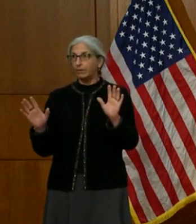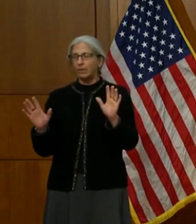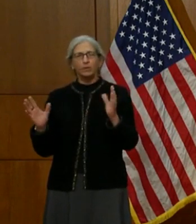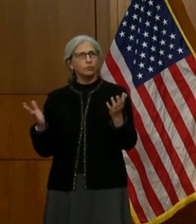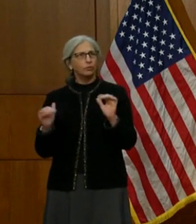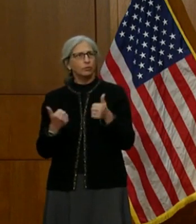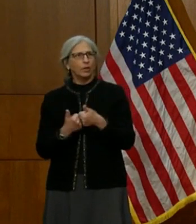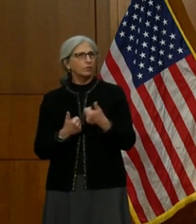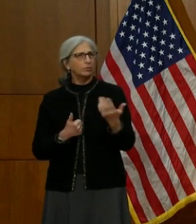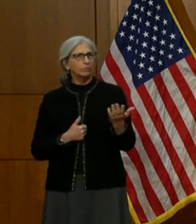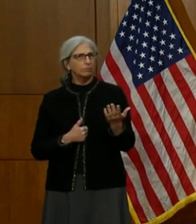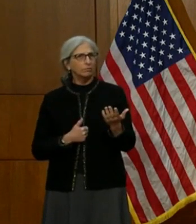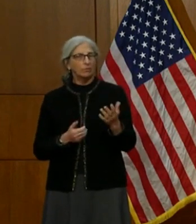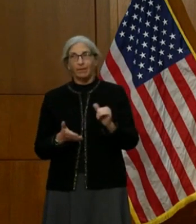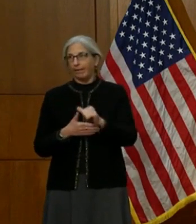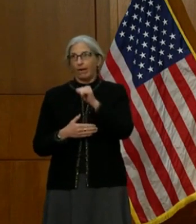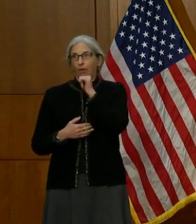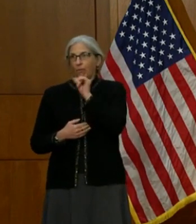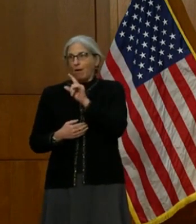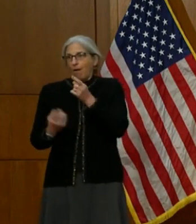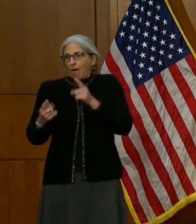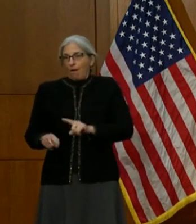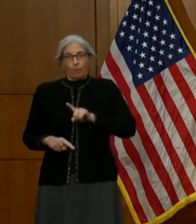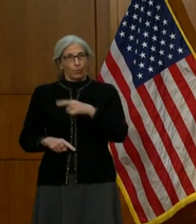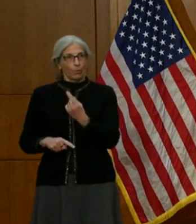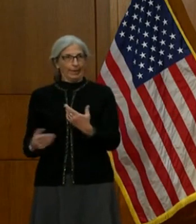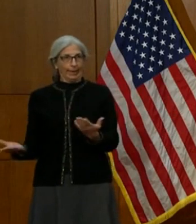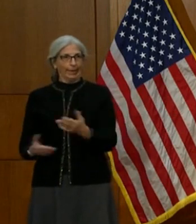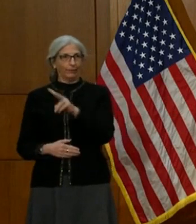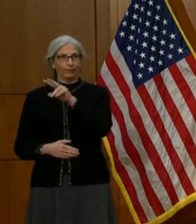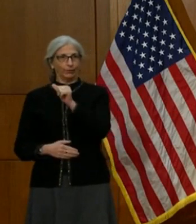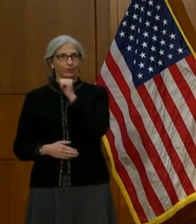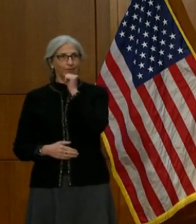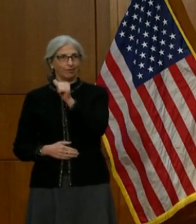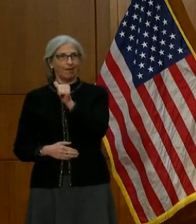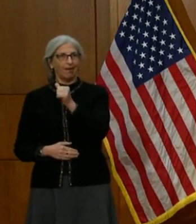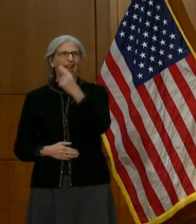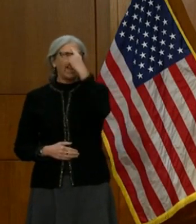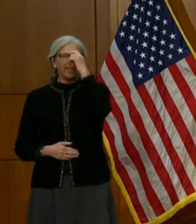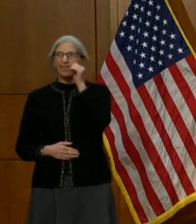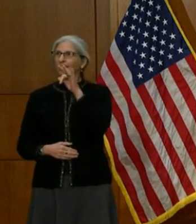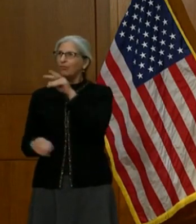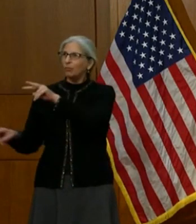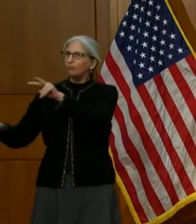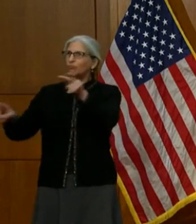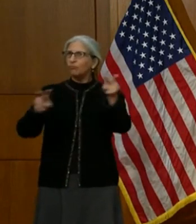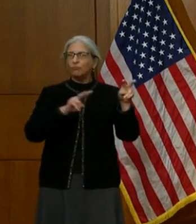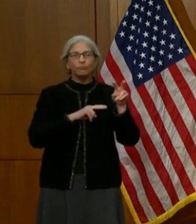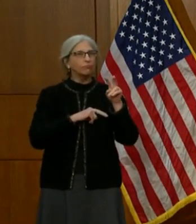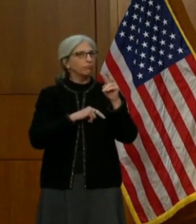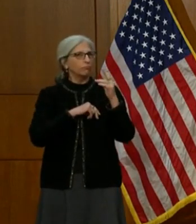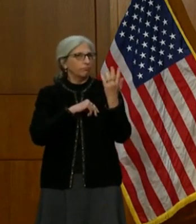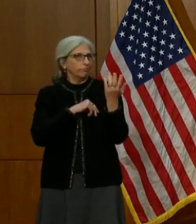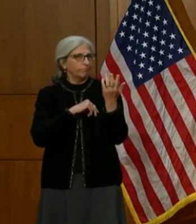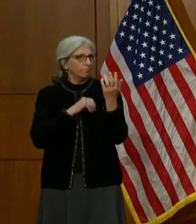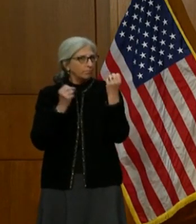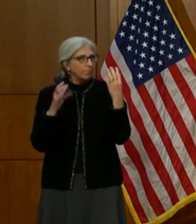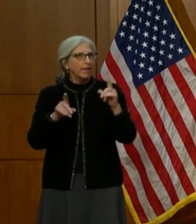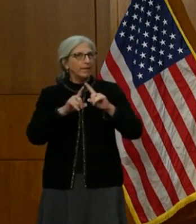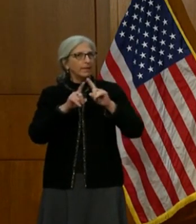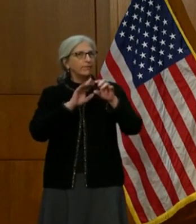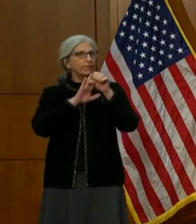are challenges that are not unique to Virginia. I think if you look at the data across our country, and I speak with governors frequently,